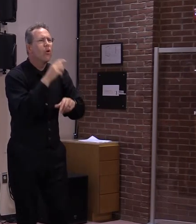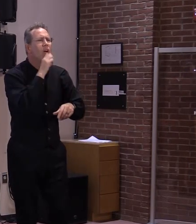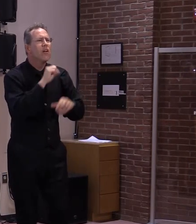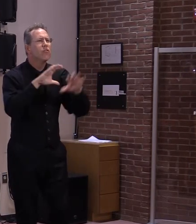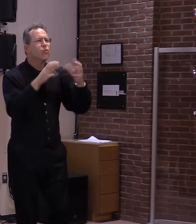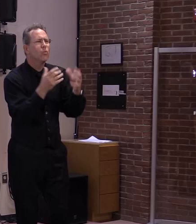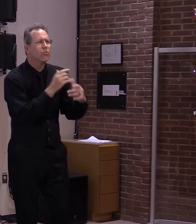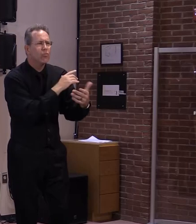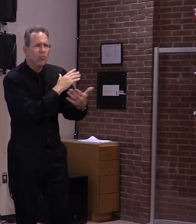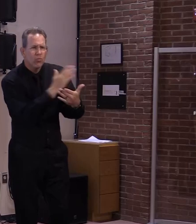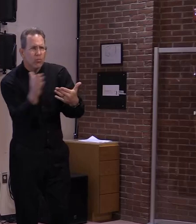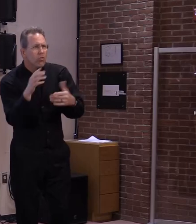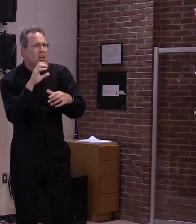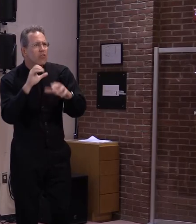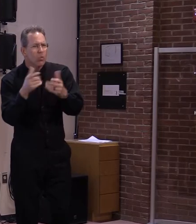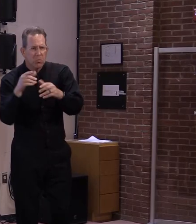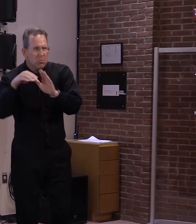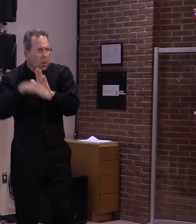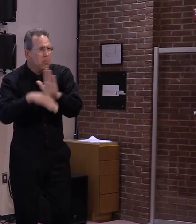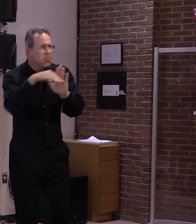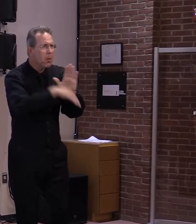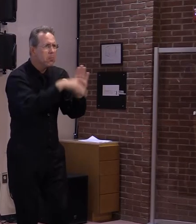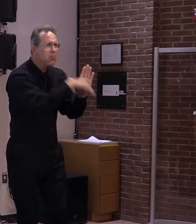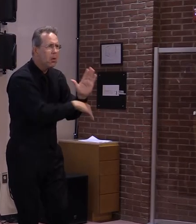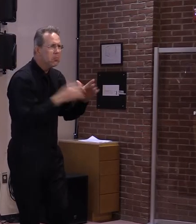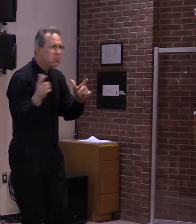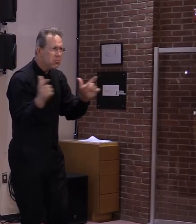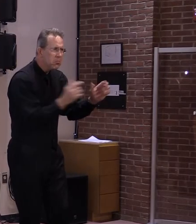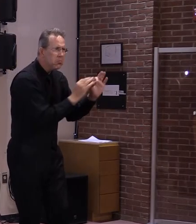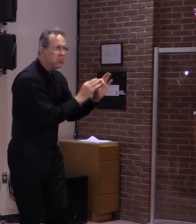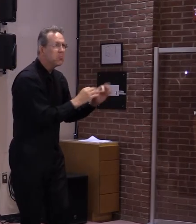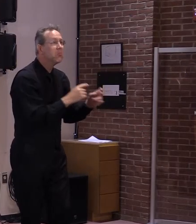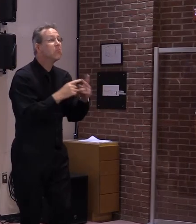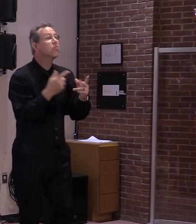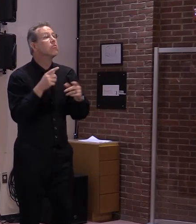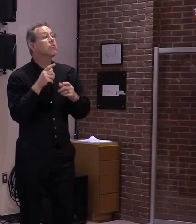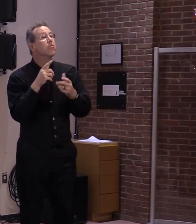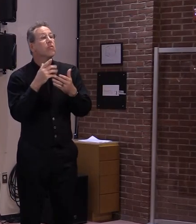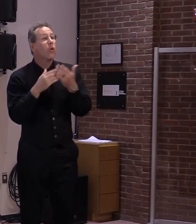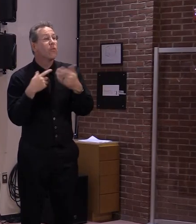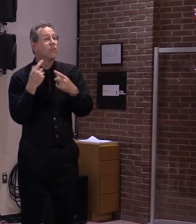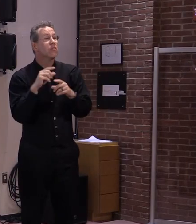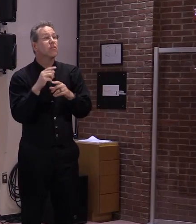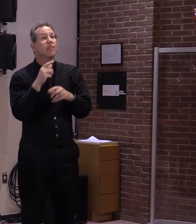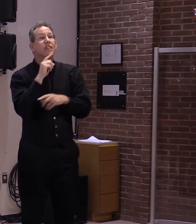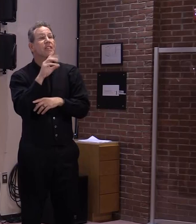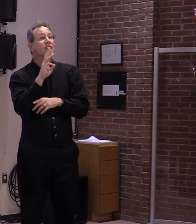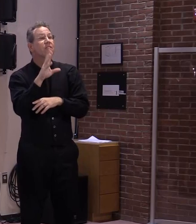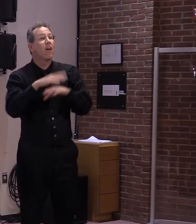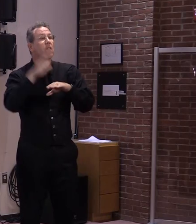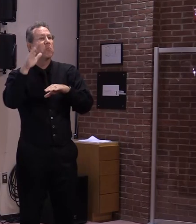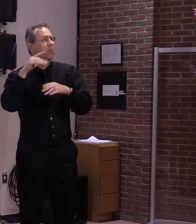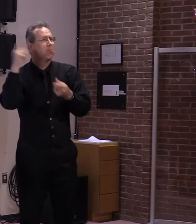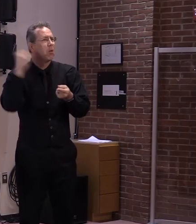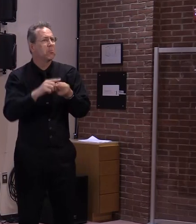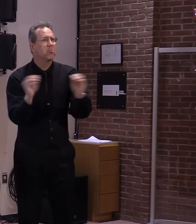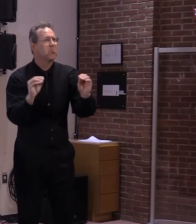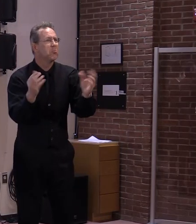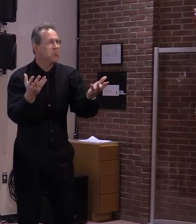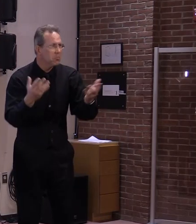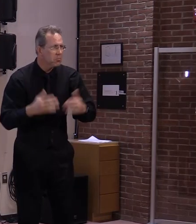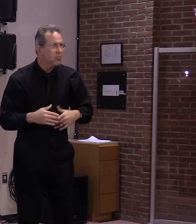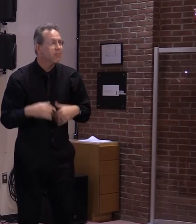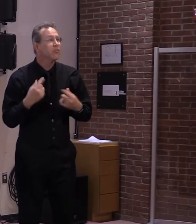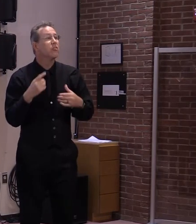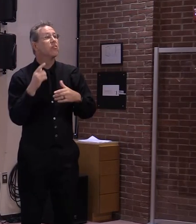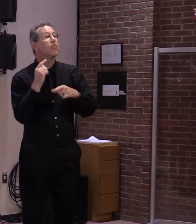in our most vulnerable age group, those over 65 years old. Further, the median age of cases now stands